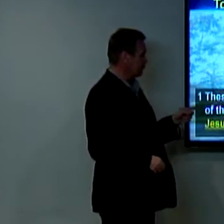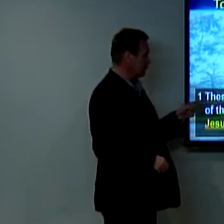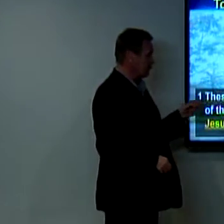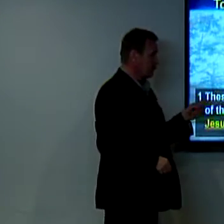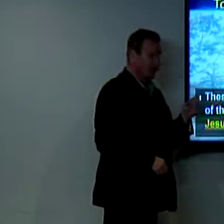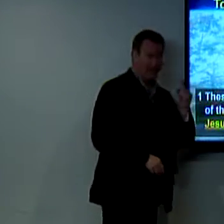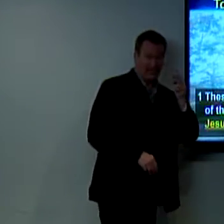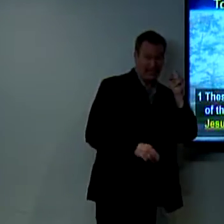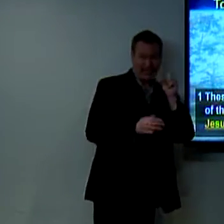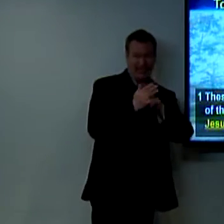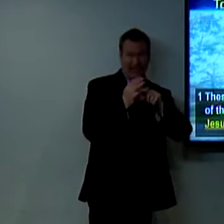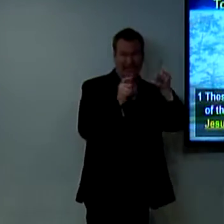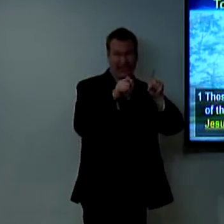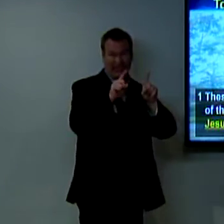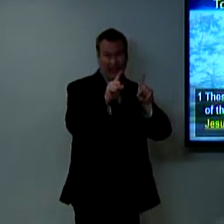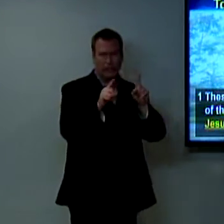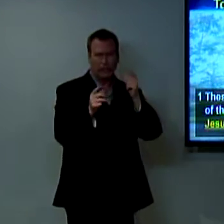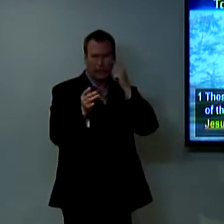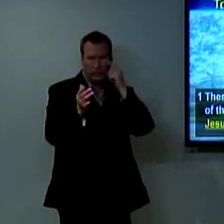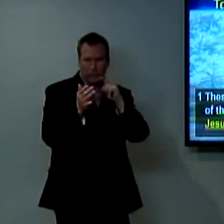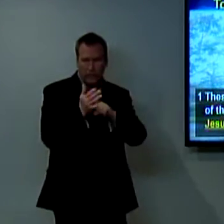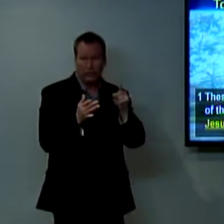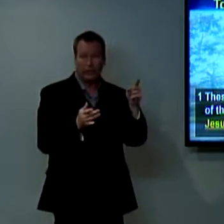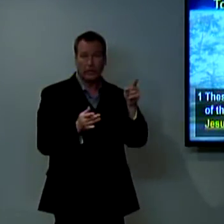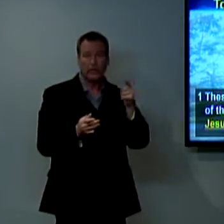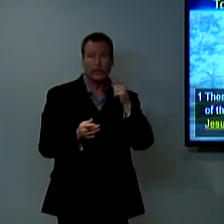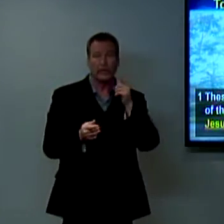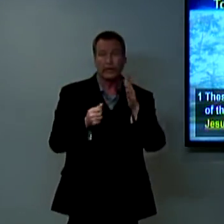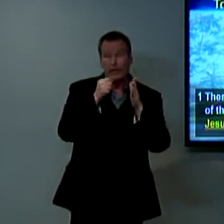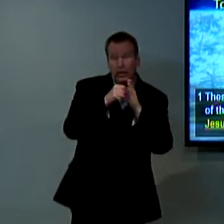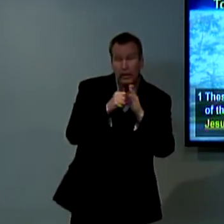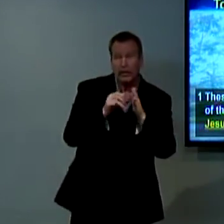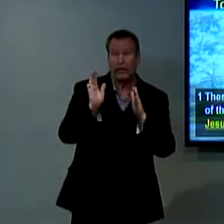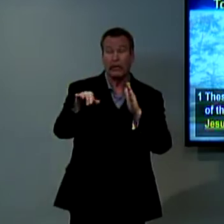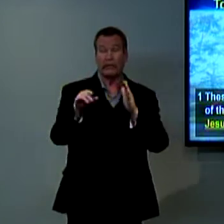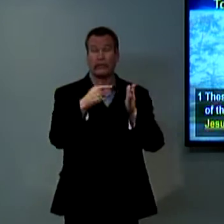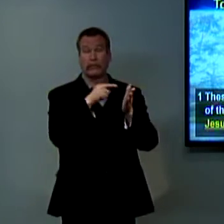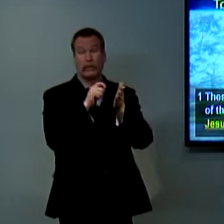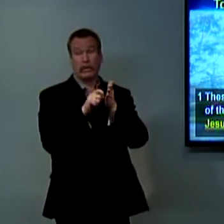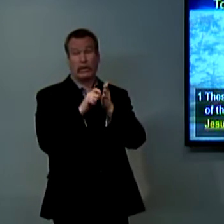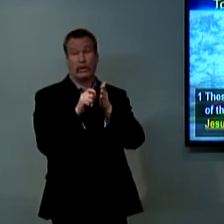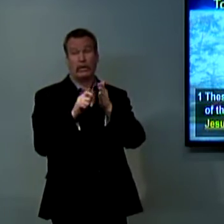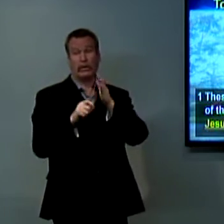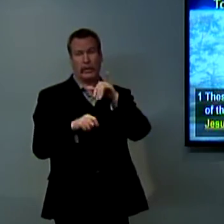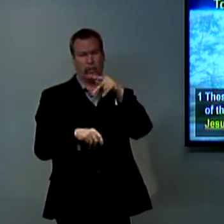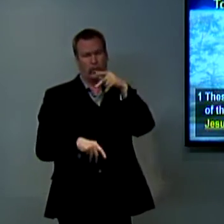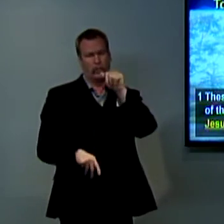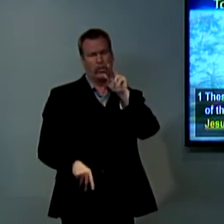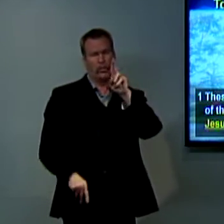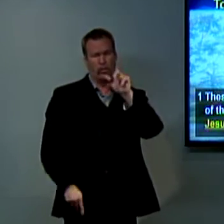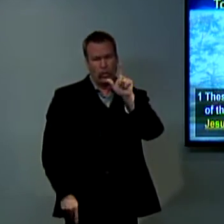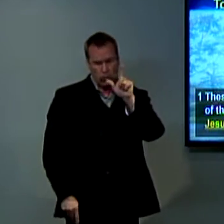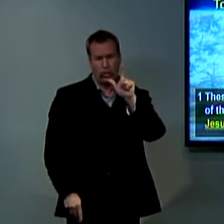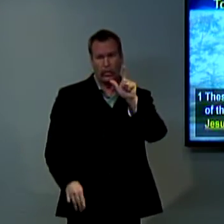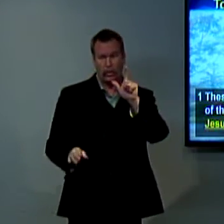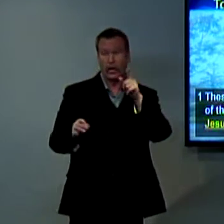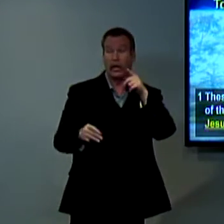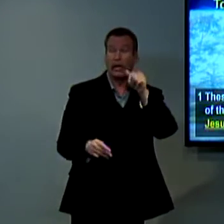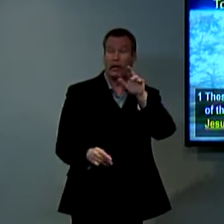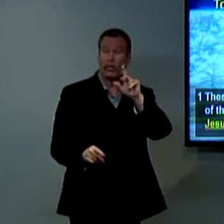with all these people being Thessalonians. And in 1 Thessalonians chapter 1